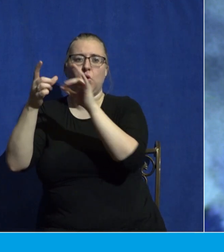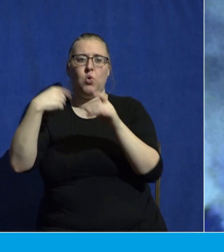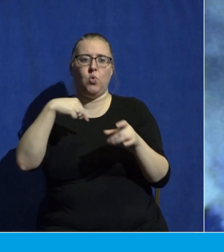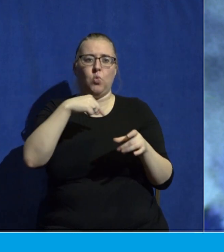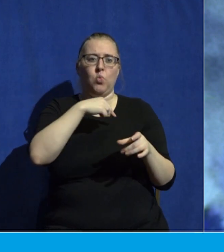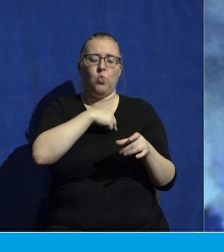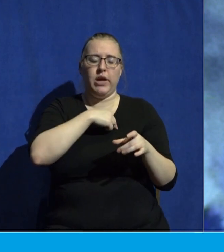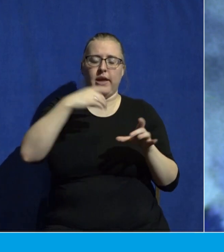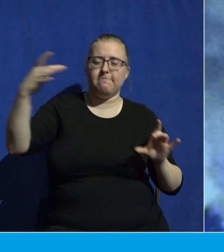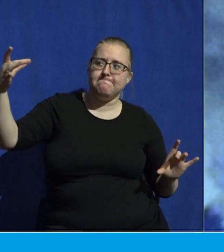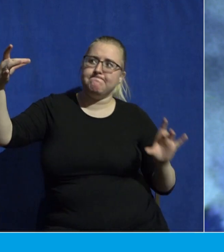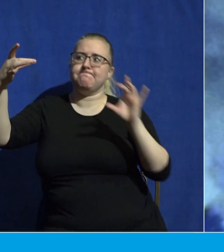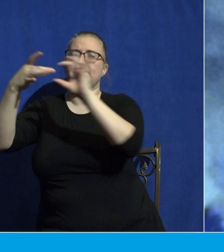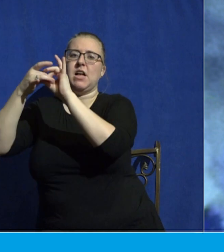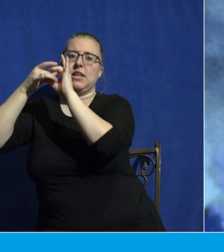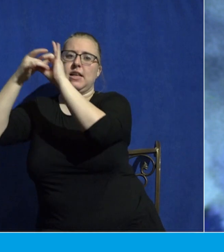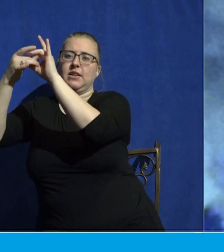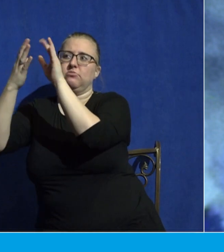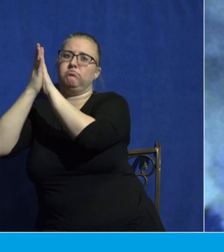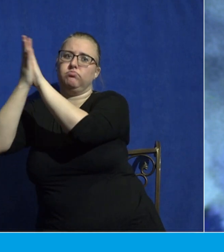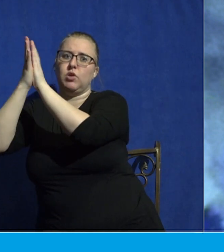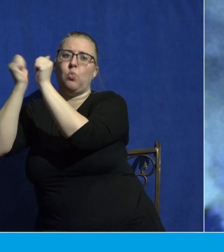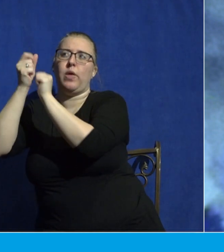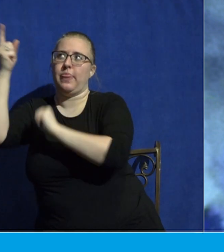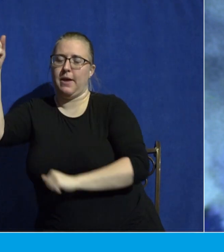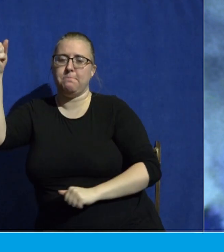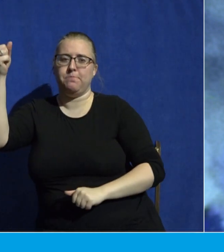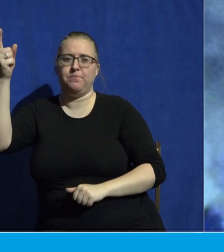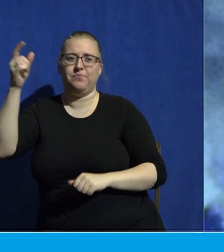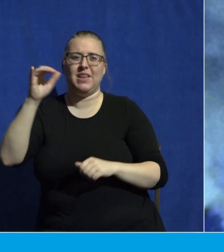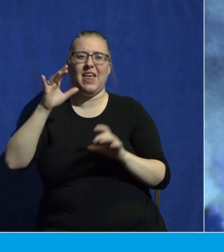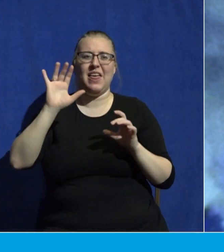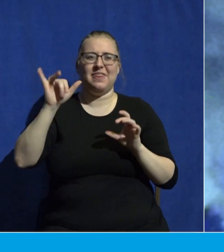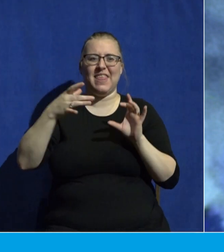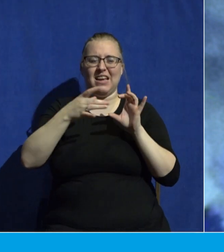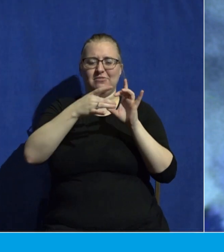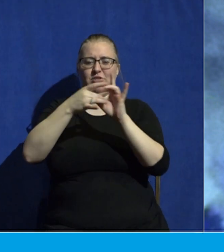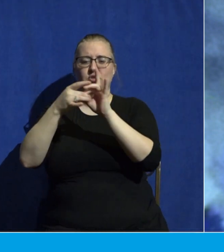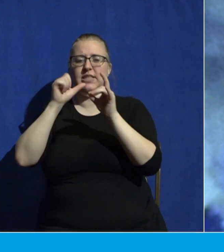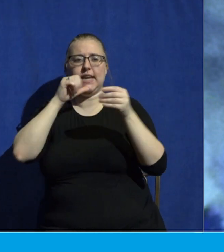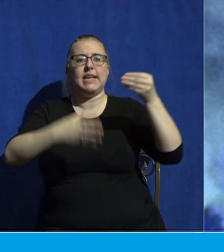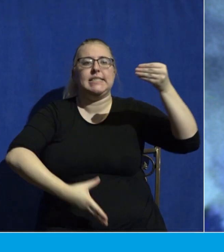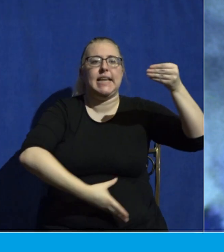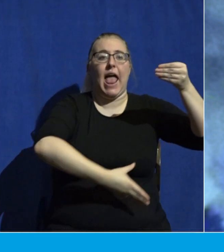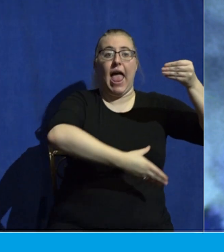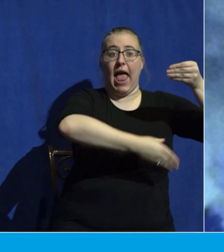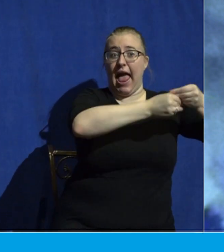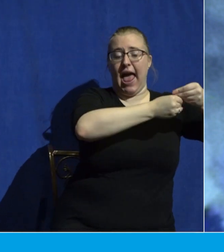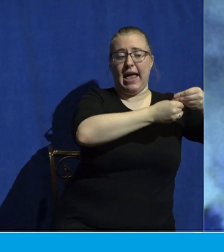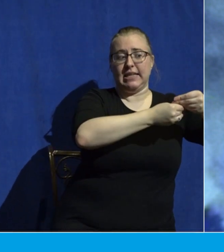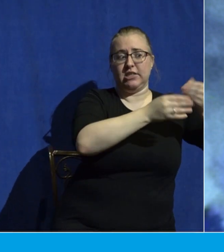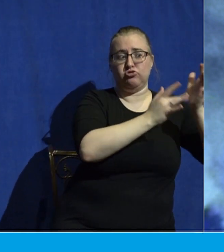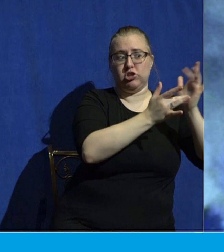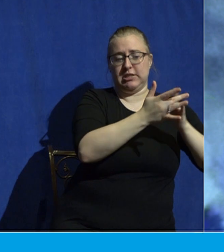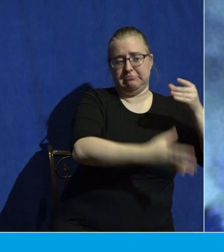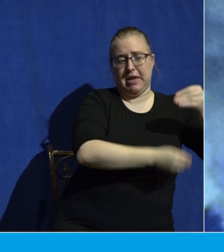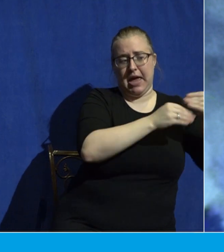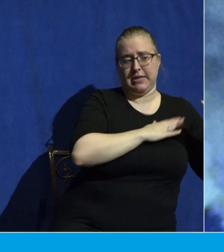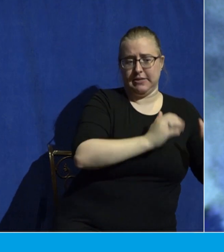Listen, union with Christ is not us adding Jesus onto our life. It is by grace through faith us entering into